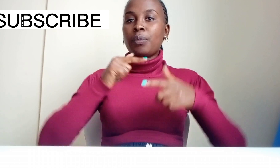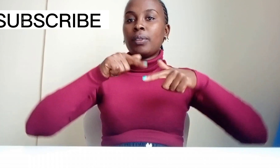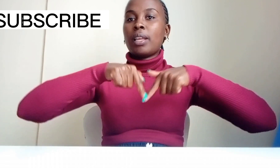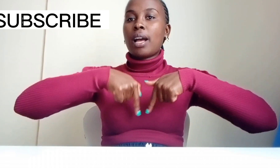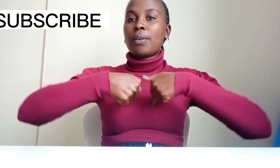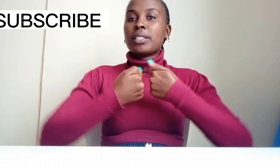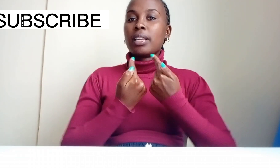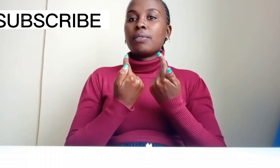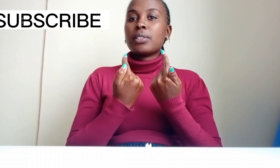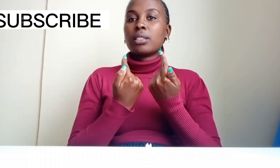ourselves,